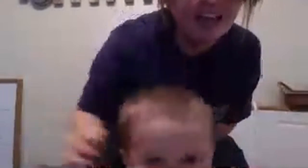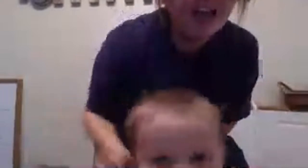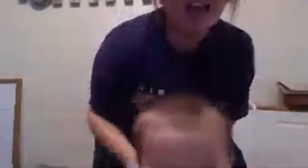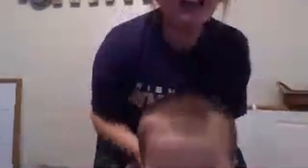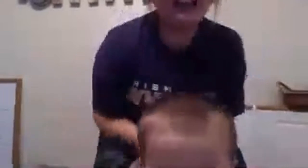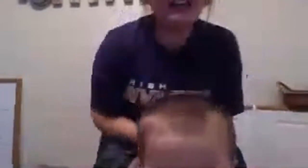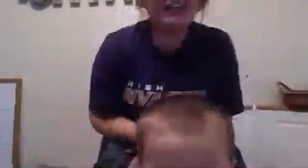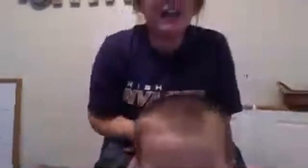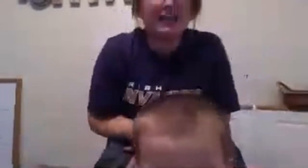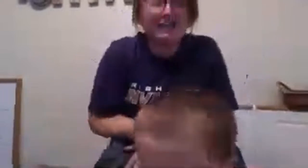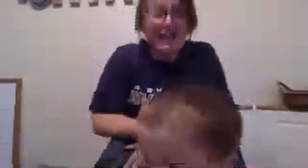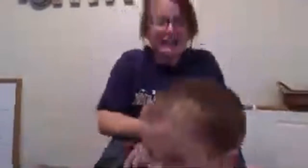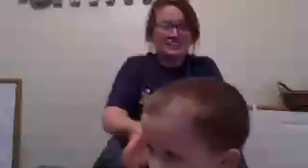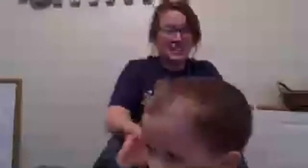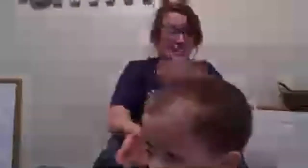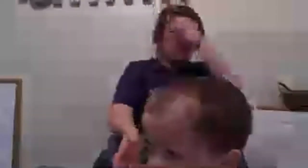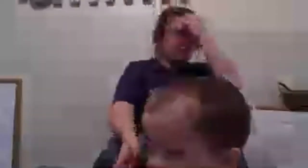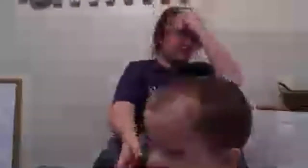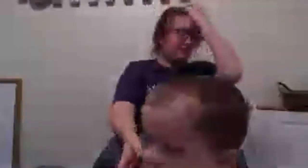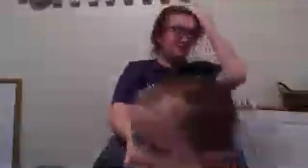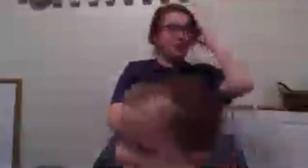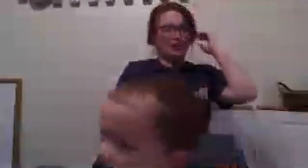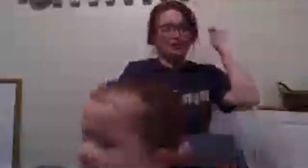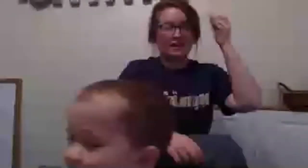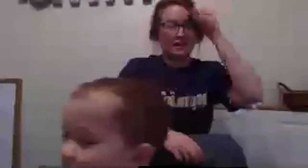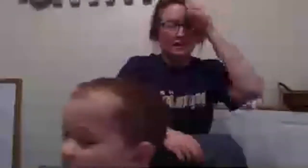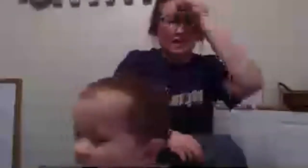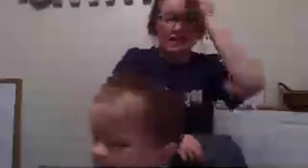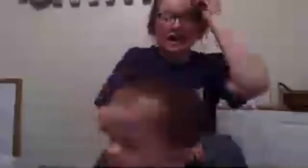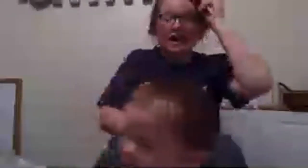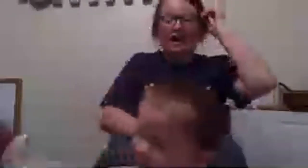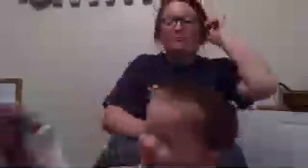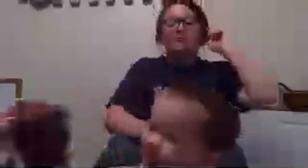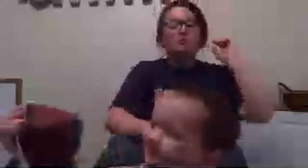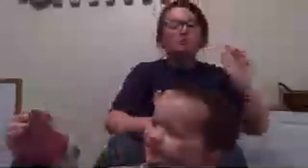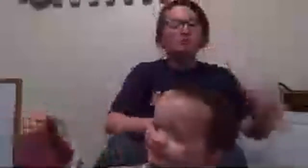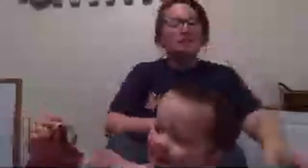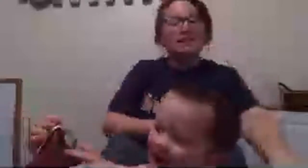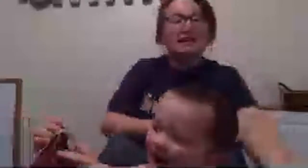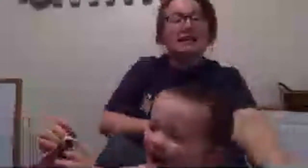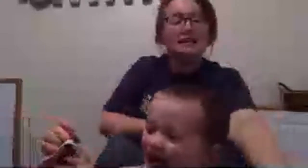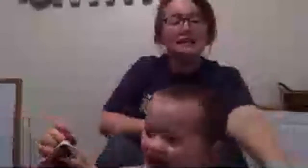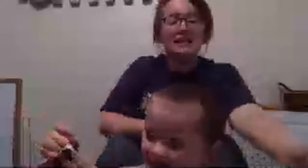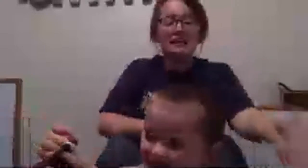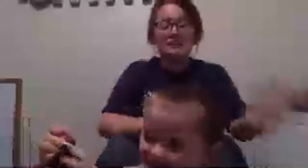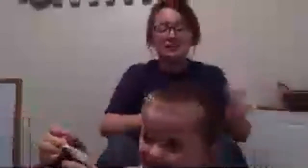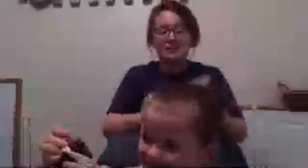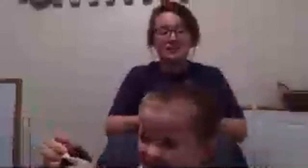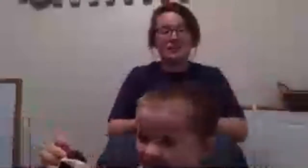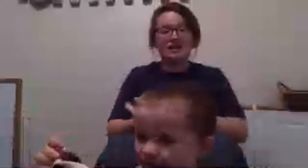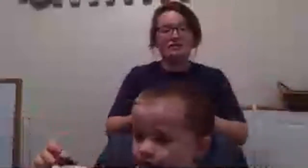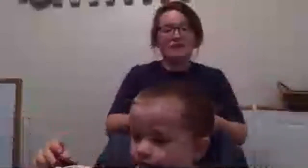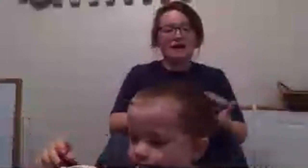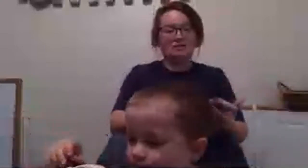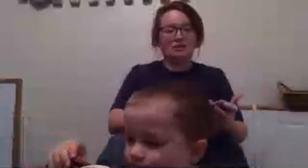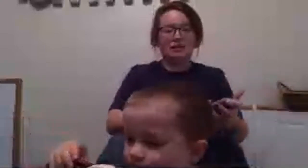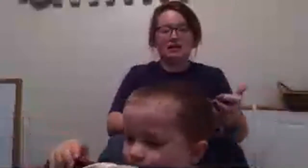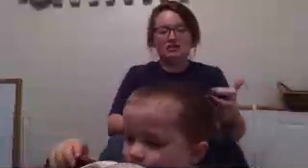he he's half to death while he is praying right um so the reason yeah your mask put it on and show them